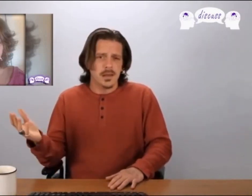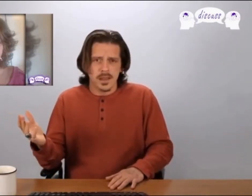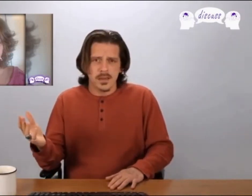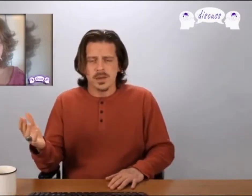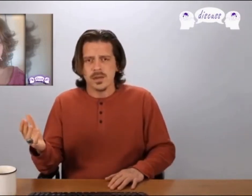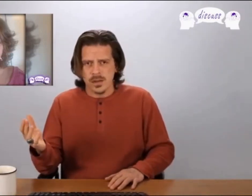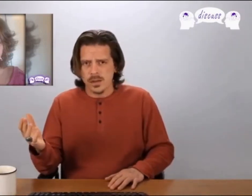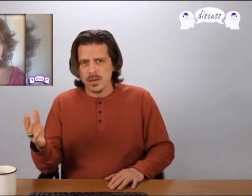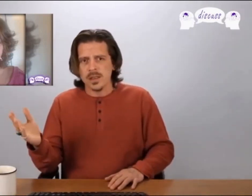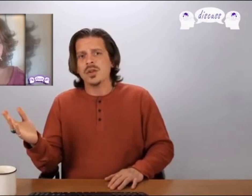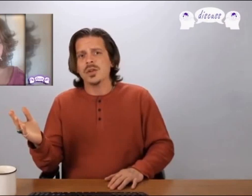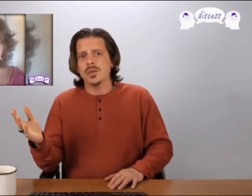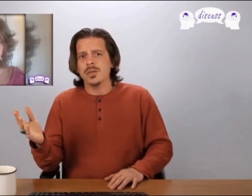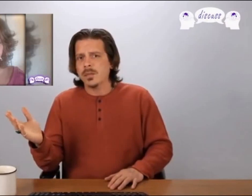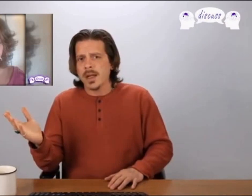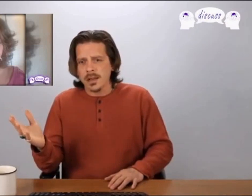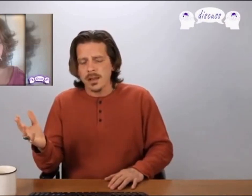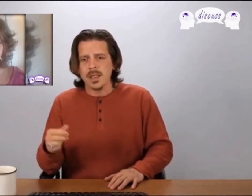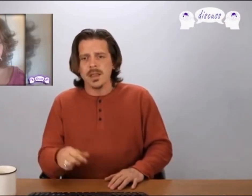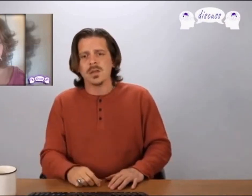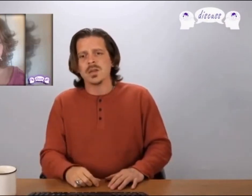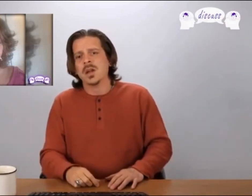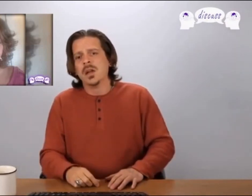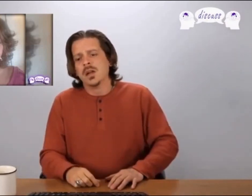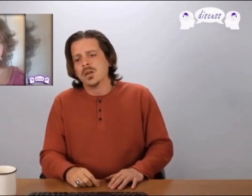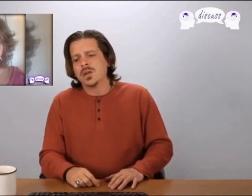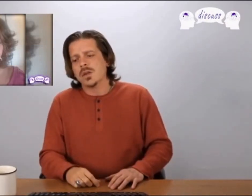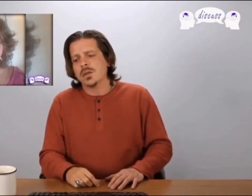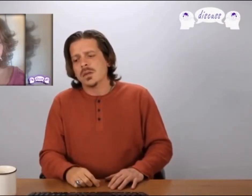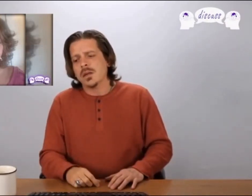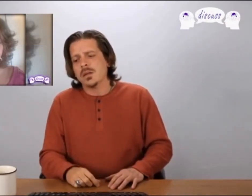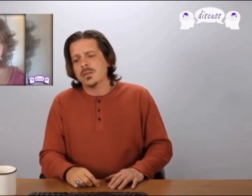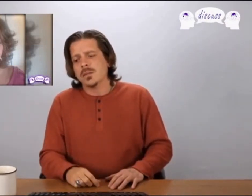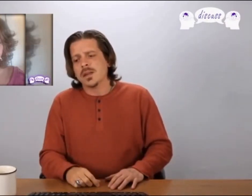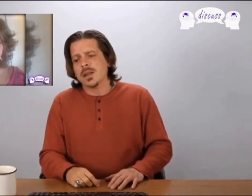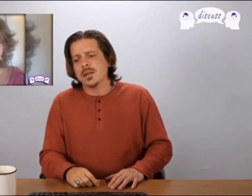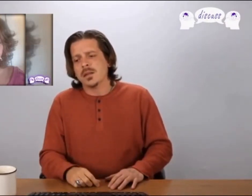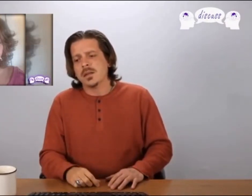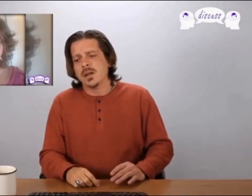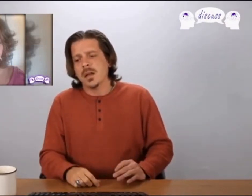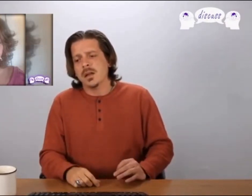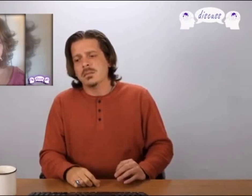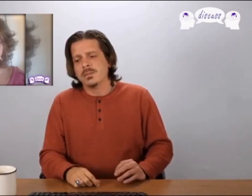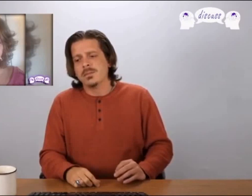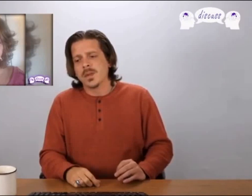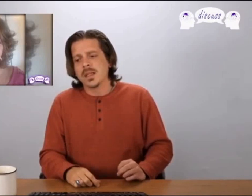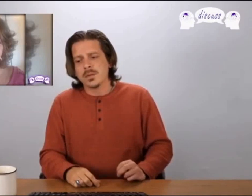leave was to go to these Q anon meetings so her daughter really said things were